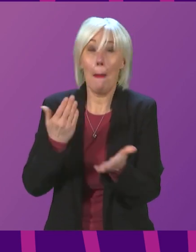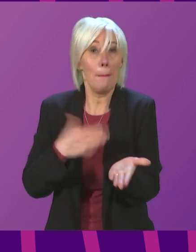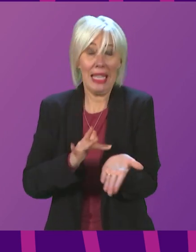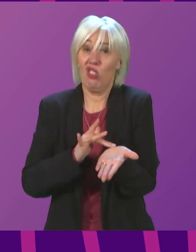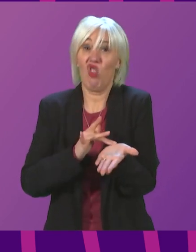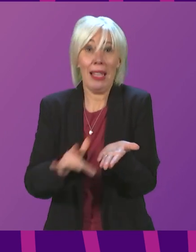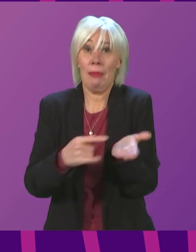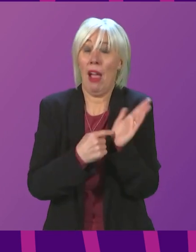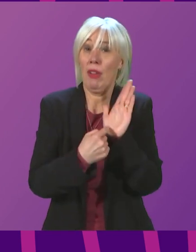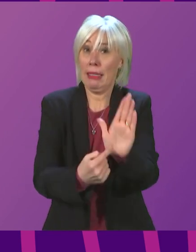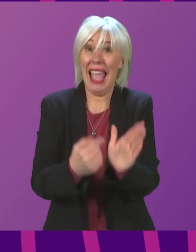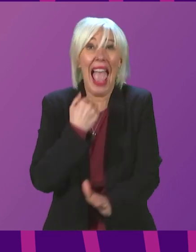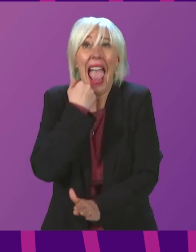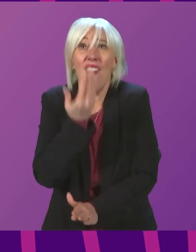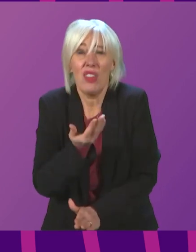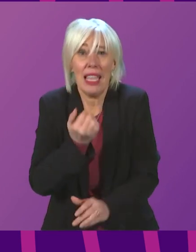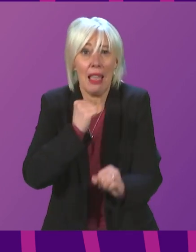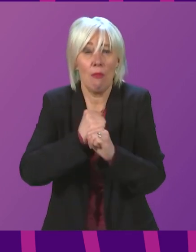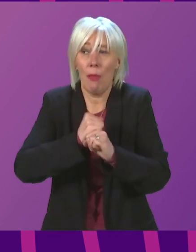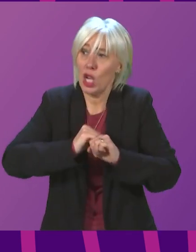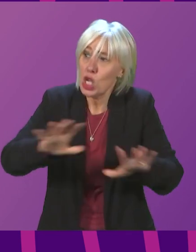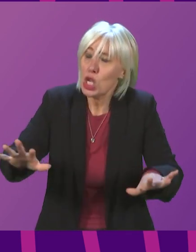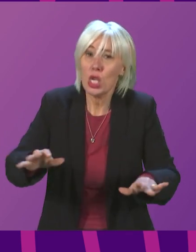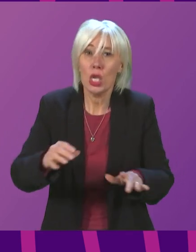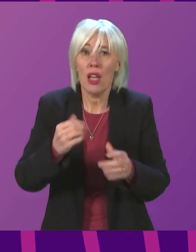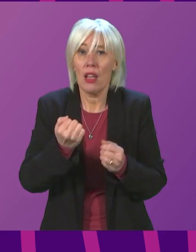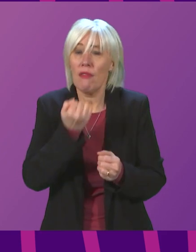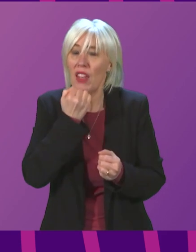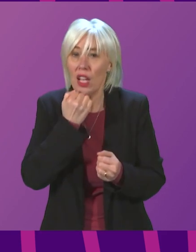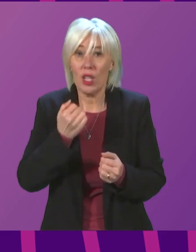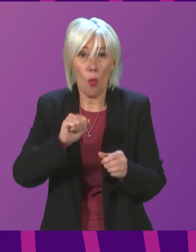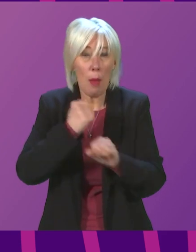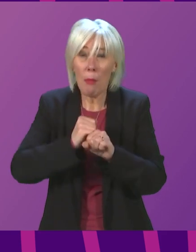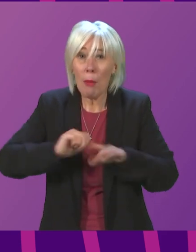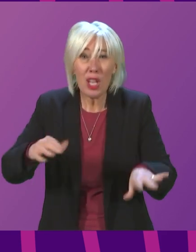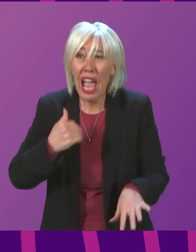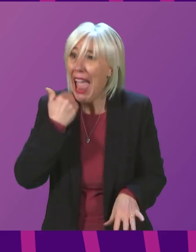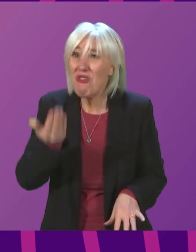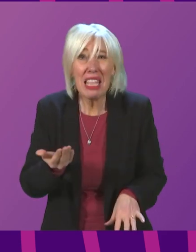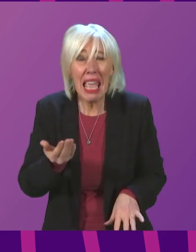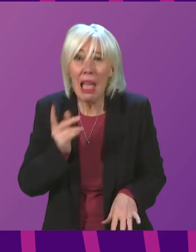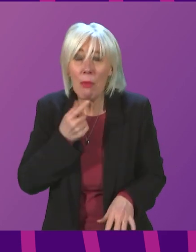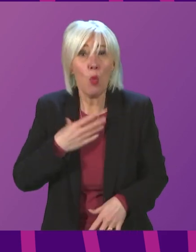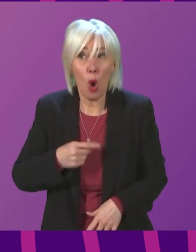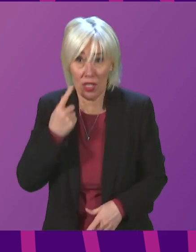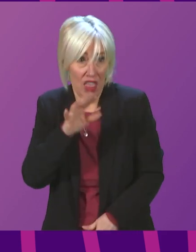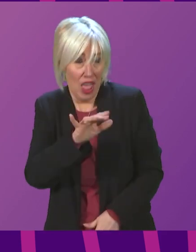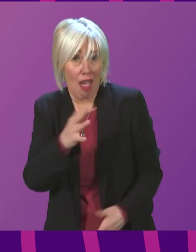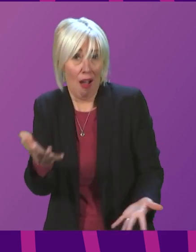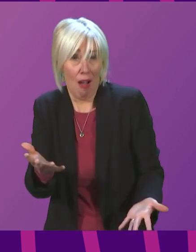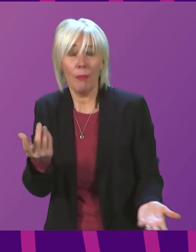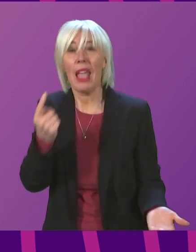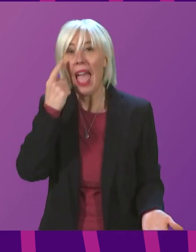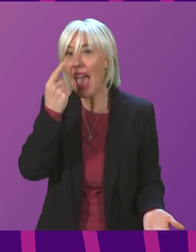publish figures every single day. That's the data. People say, show us the data. We publish the data every day. The evidence is